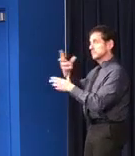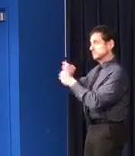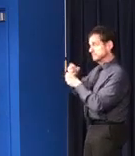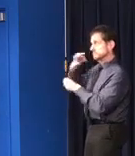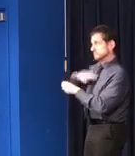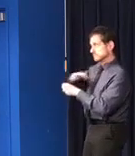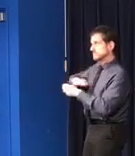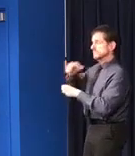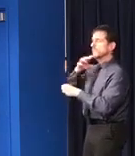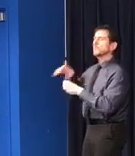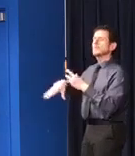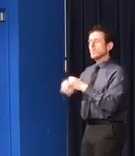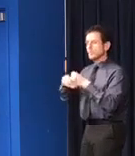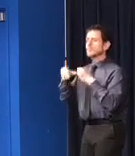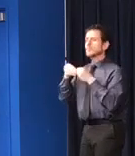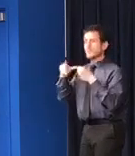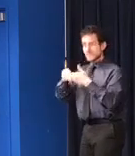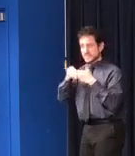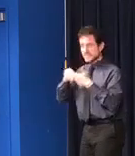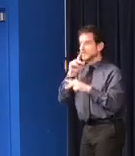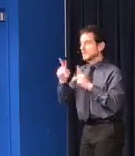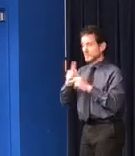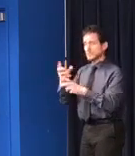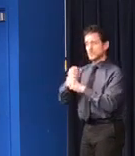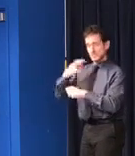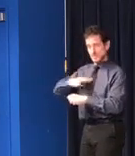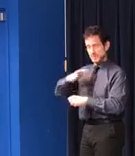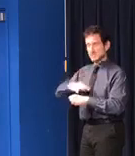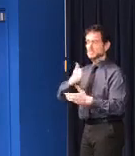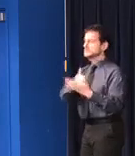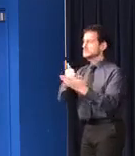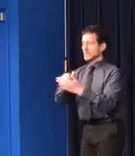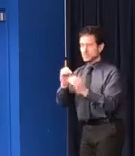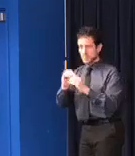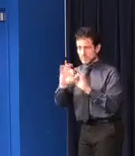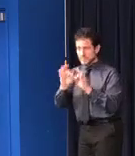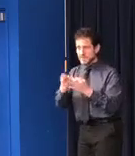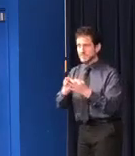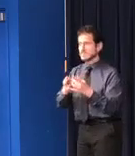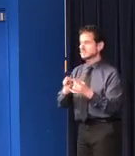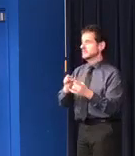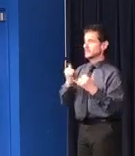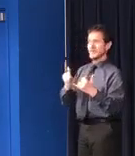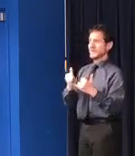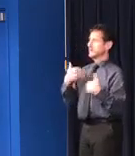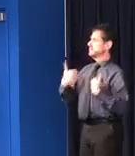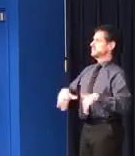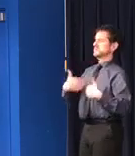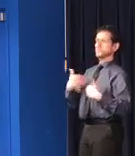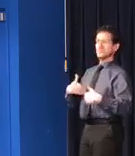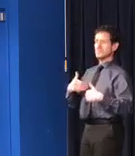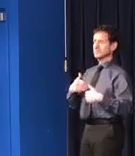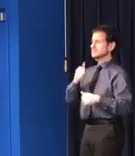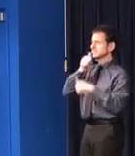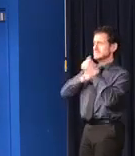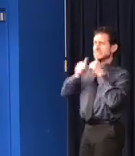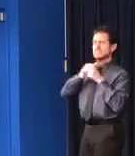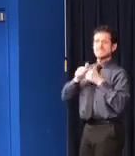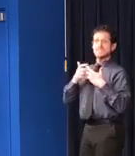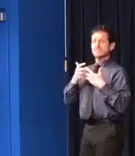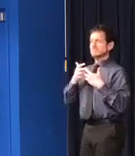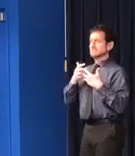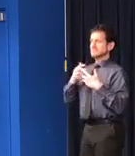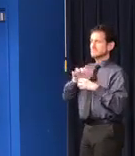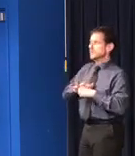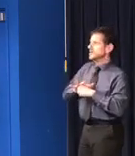continue to implement ways to help more families withstand the extraordinary pressures many are facing during this